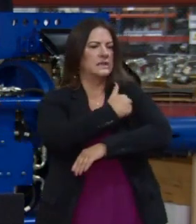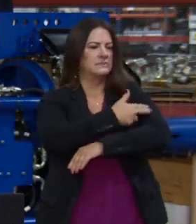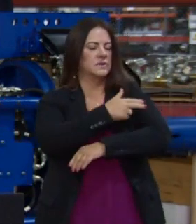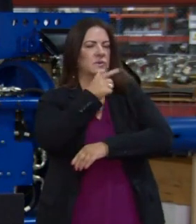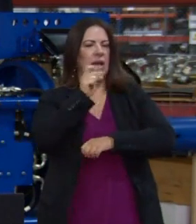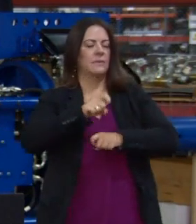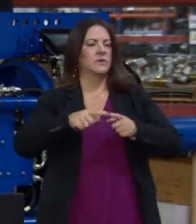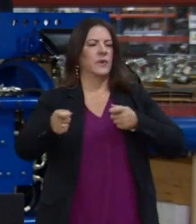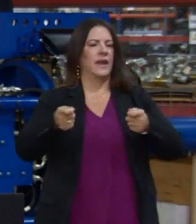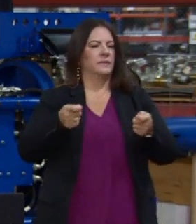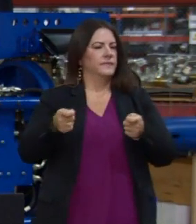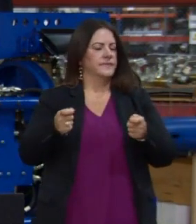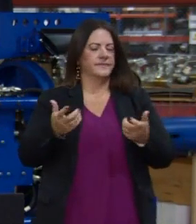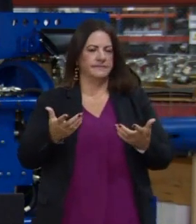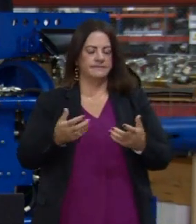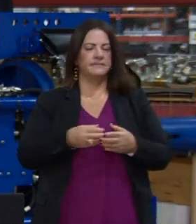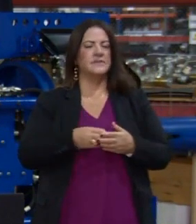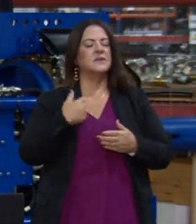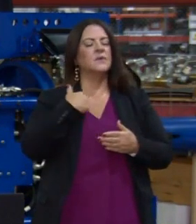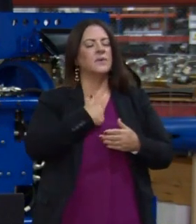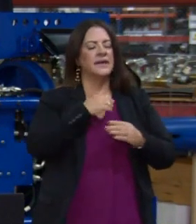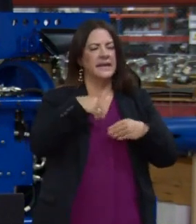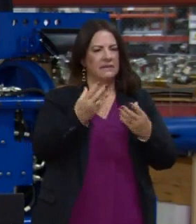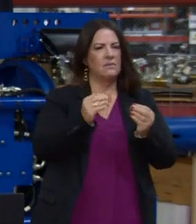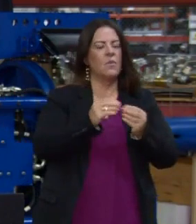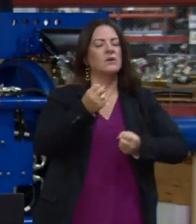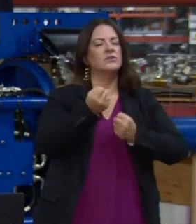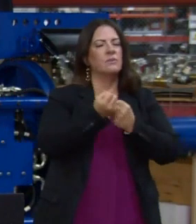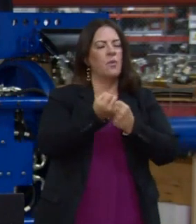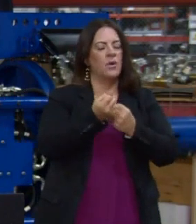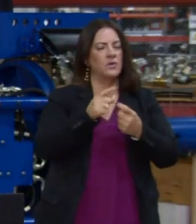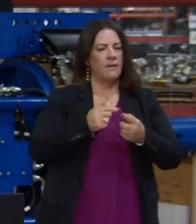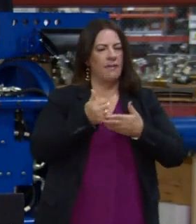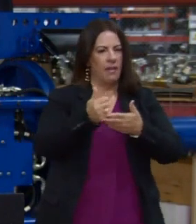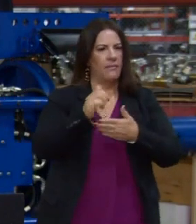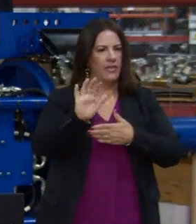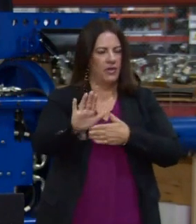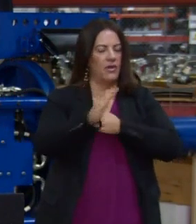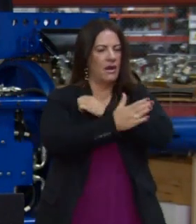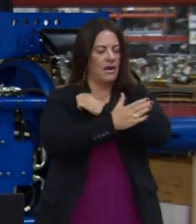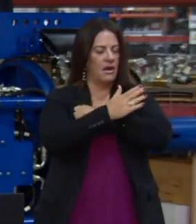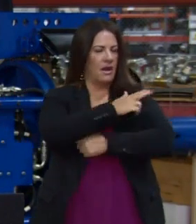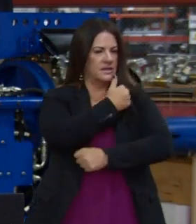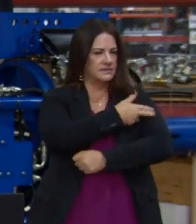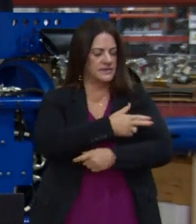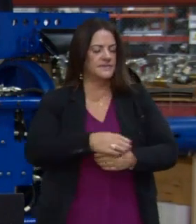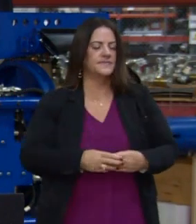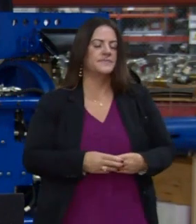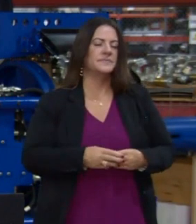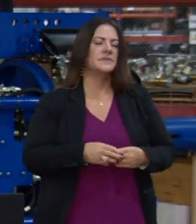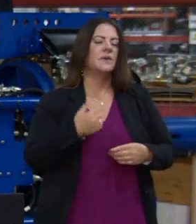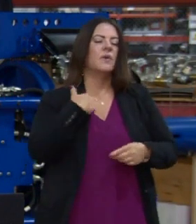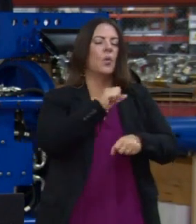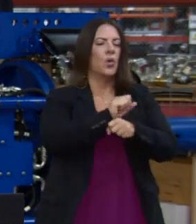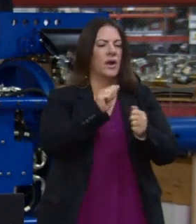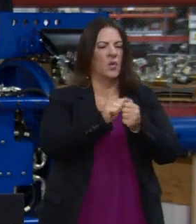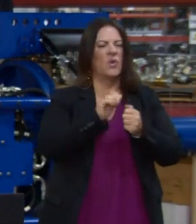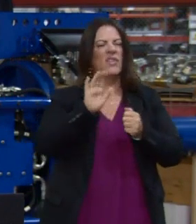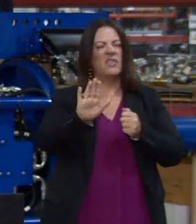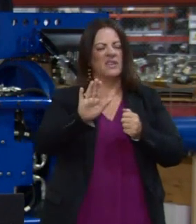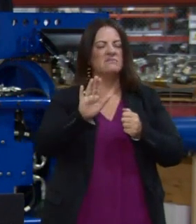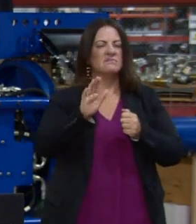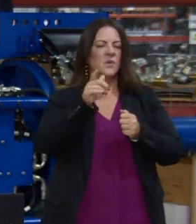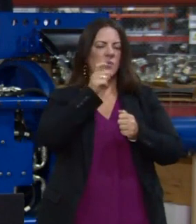additional supports, that we are now in a position where we are working with county officials and